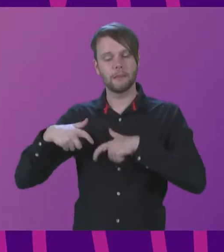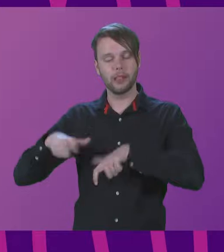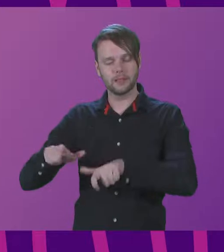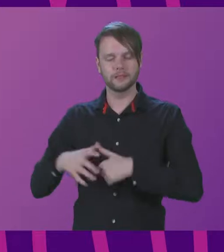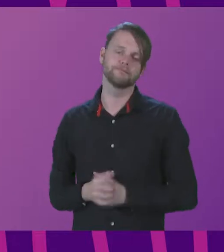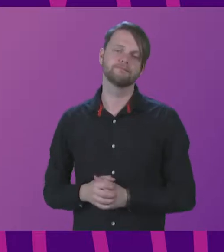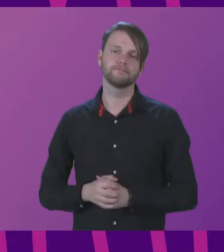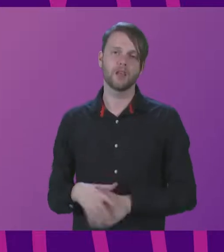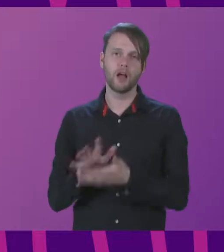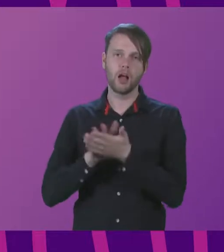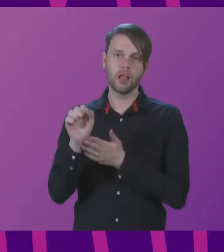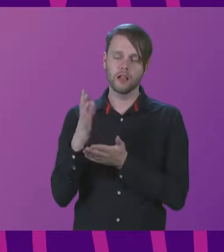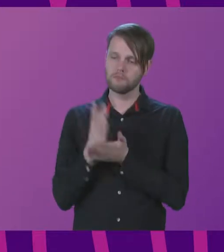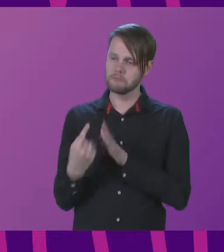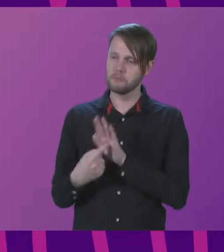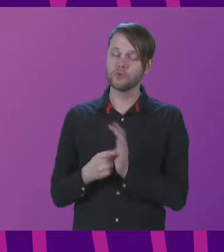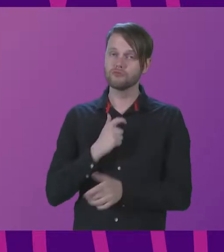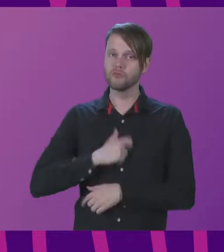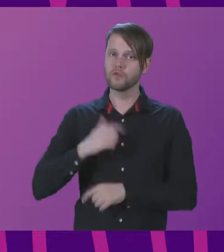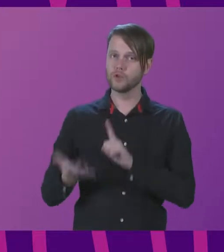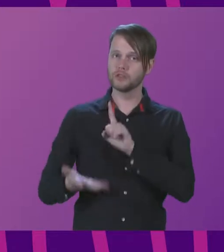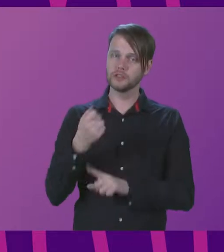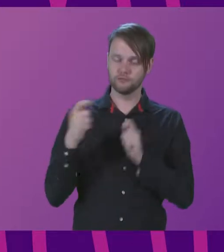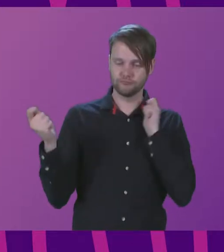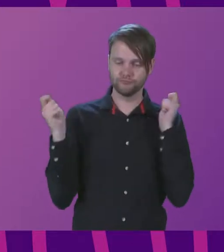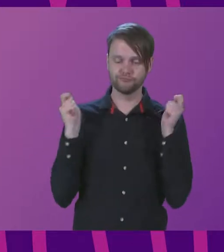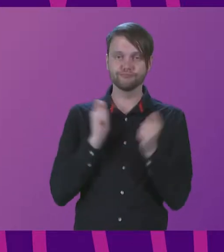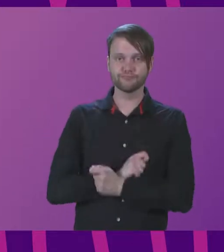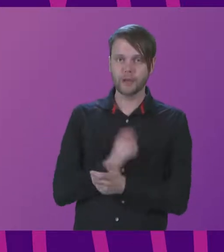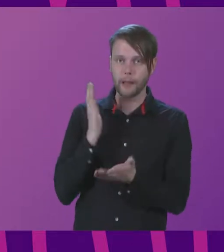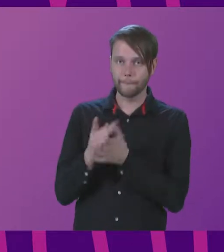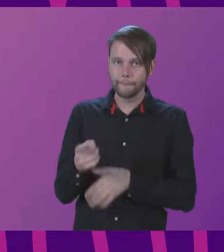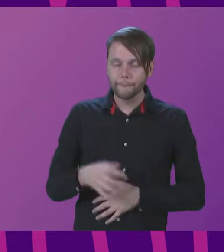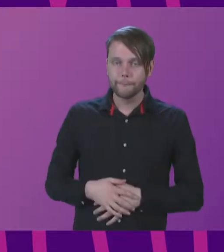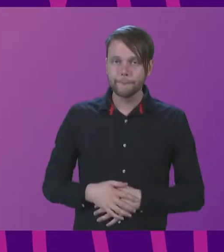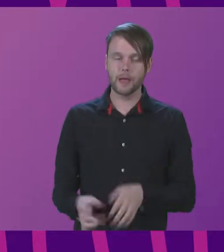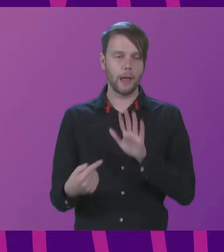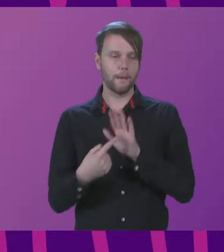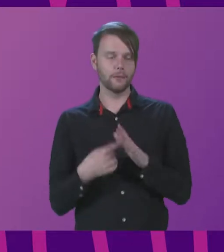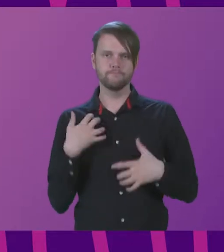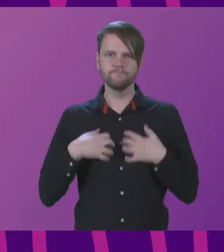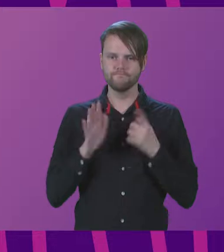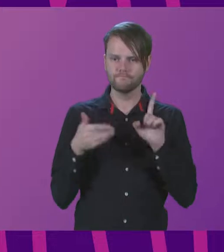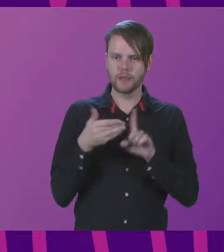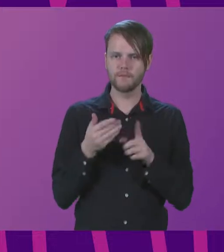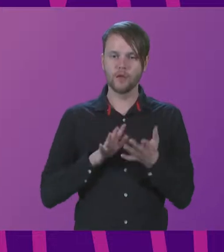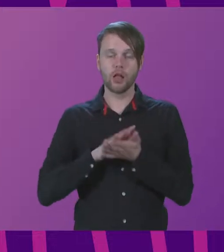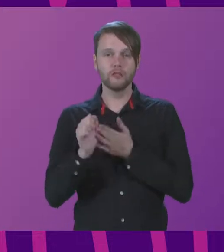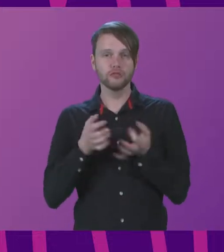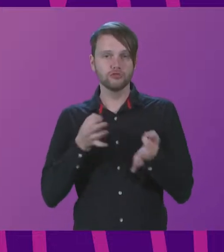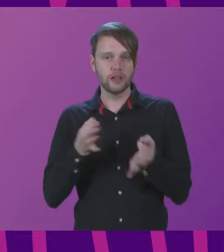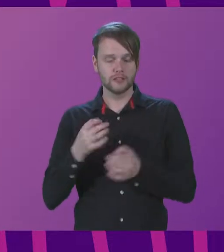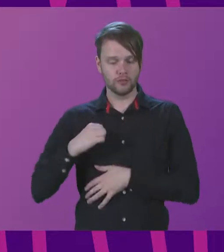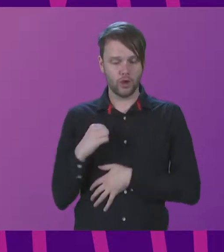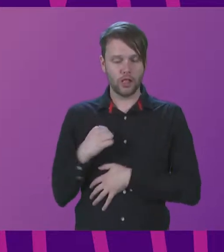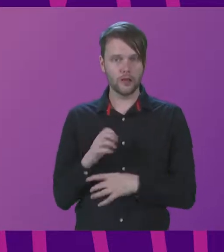culture is a key role to play in achieving transformational change. And a key ambition of the culture strategy for Scotland